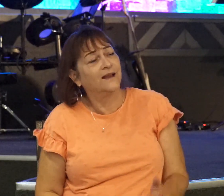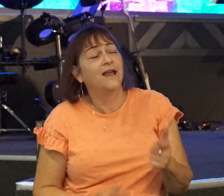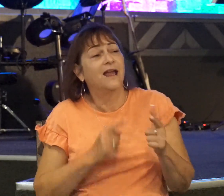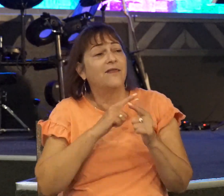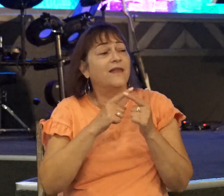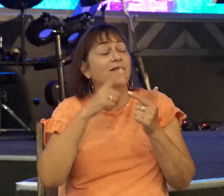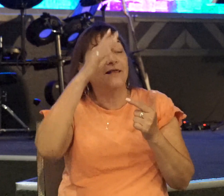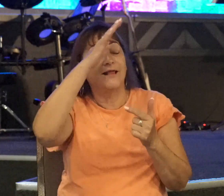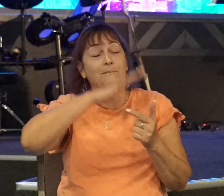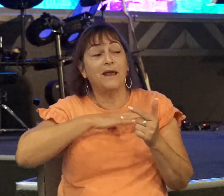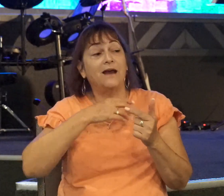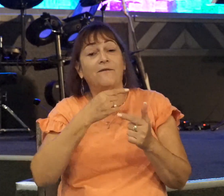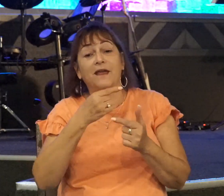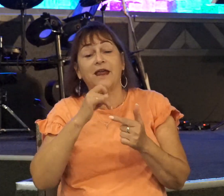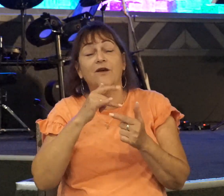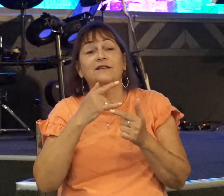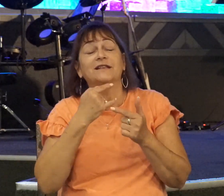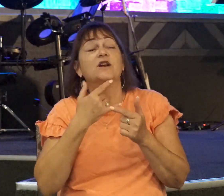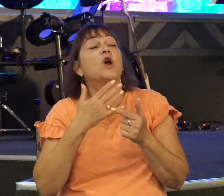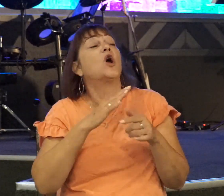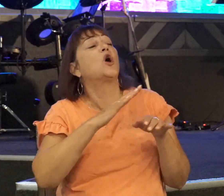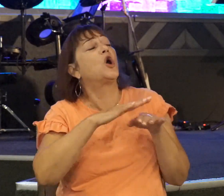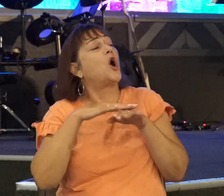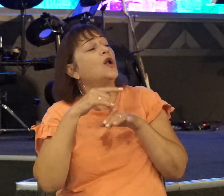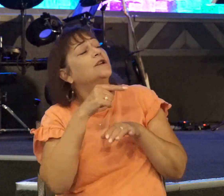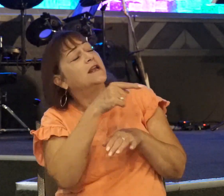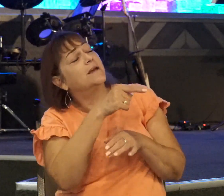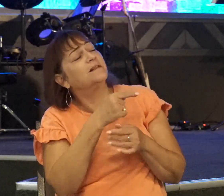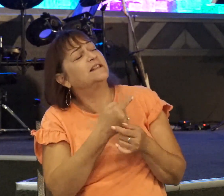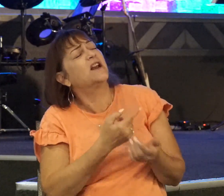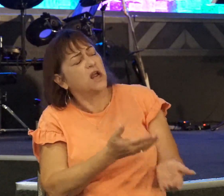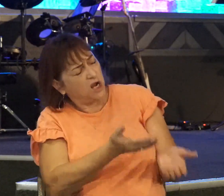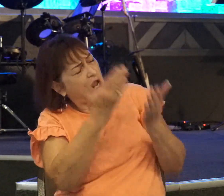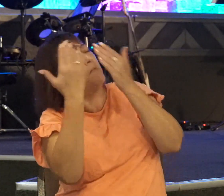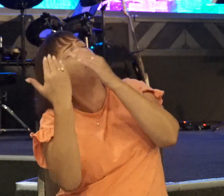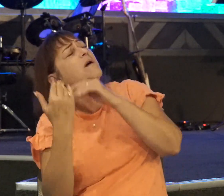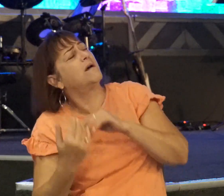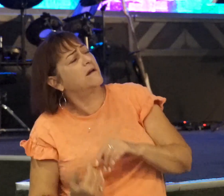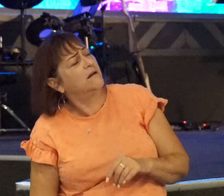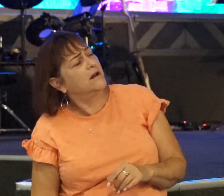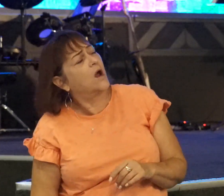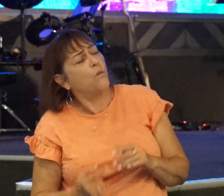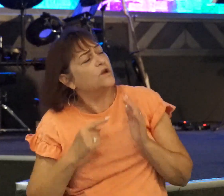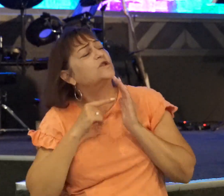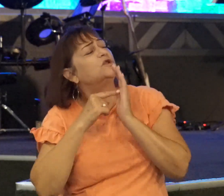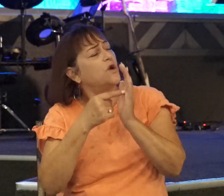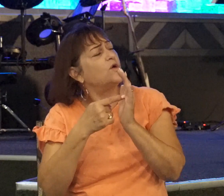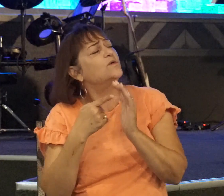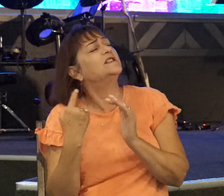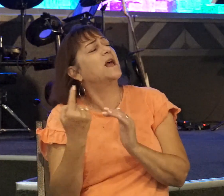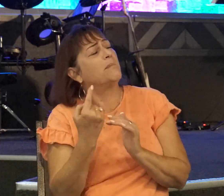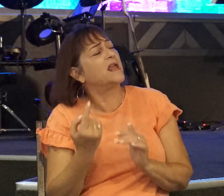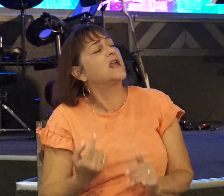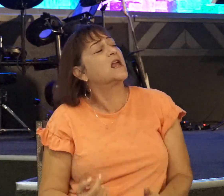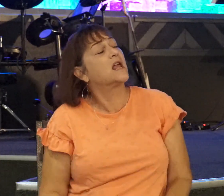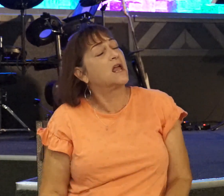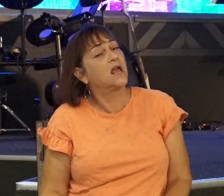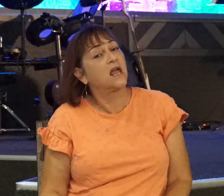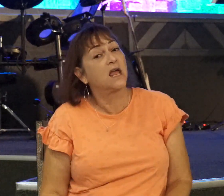men of the garrison called to Jonathan and his armor bearer and said, Come up to us, and we will show you something. And